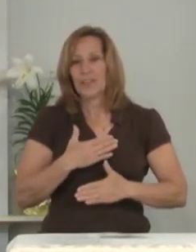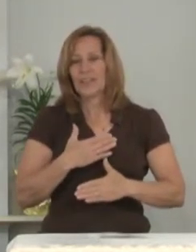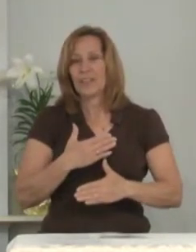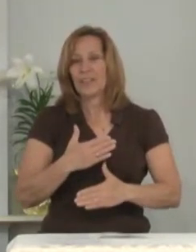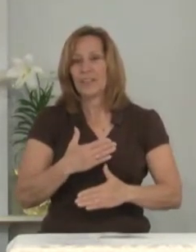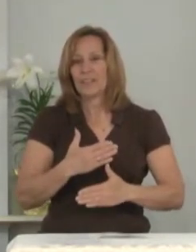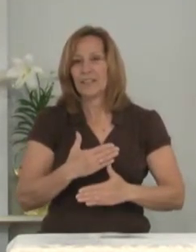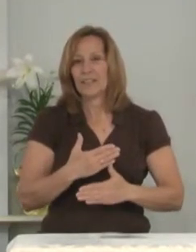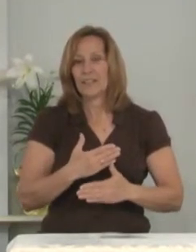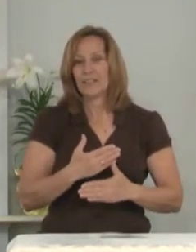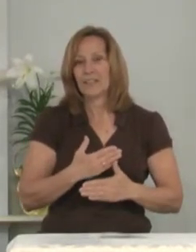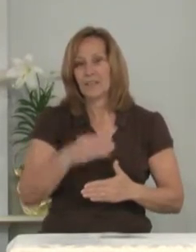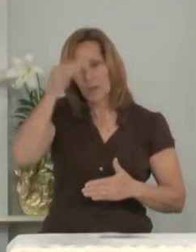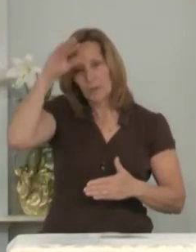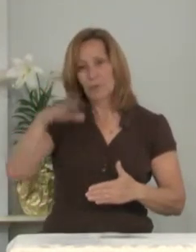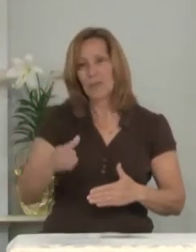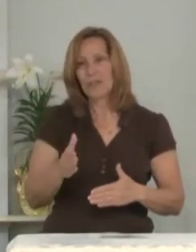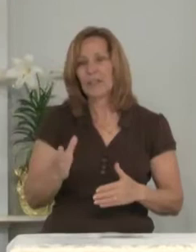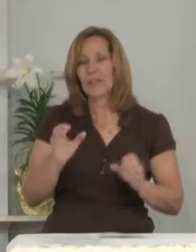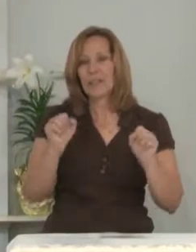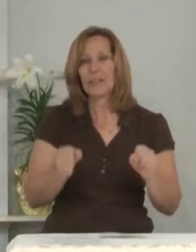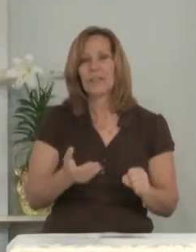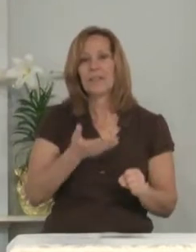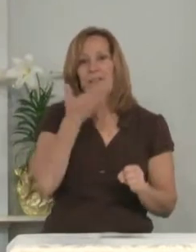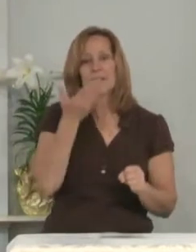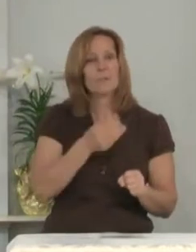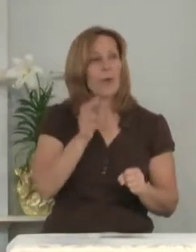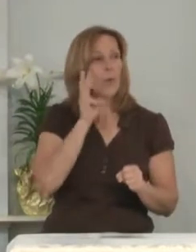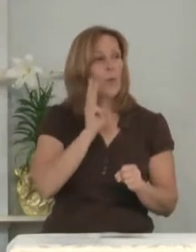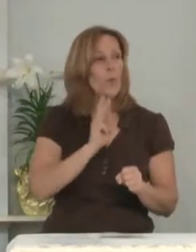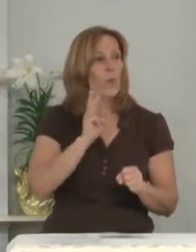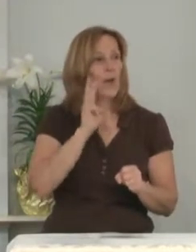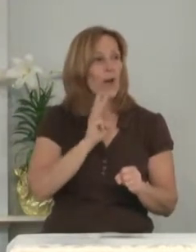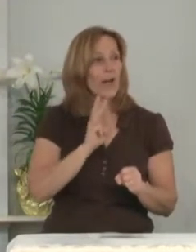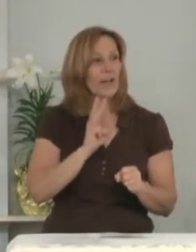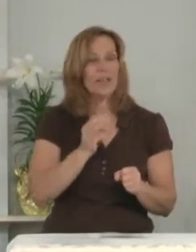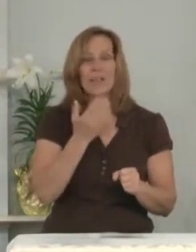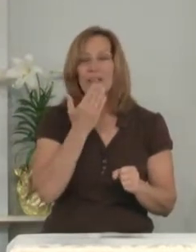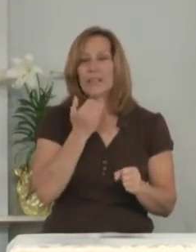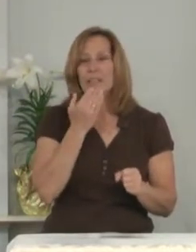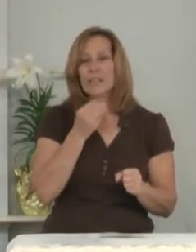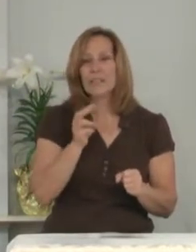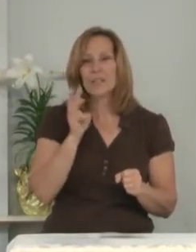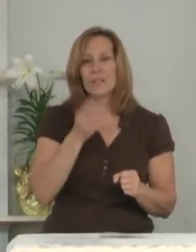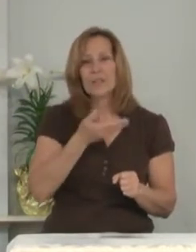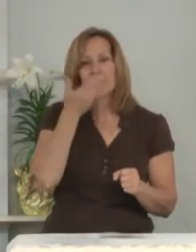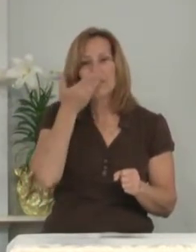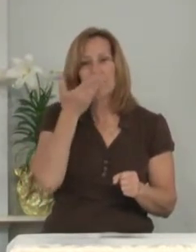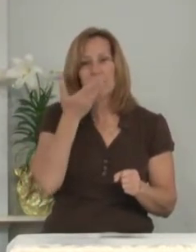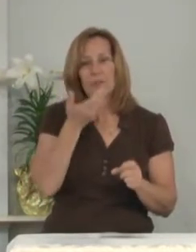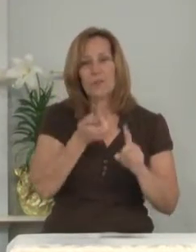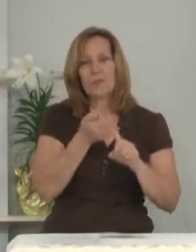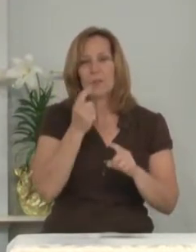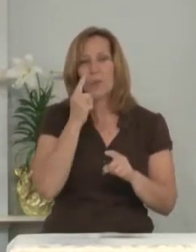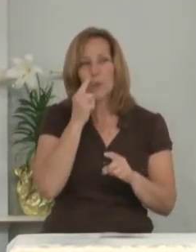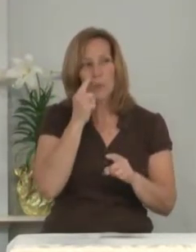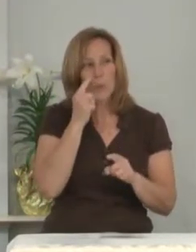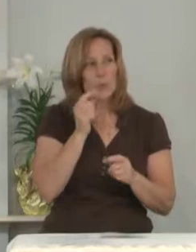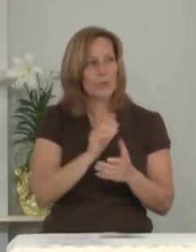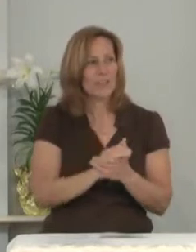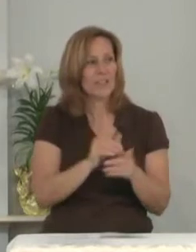he could smell the wine, that sweet smell coming from her nose